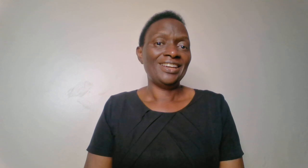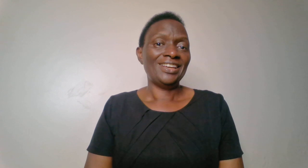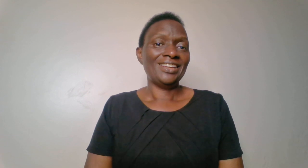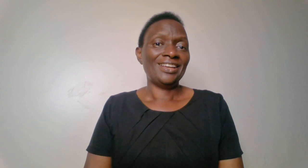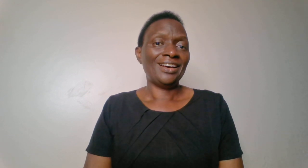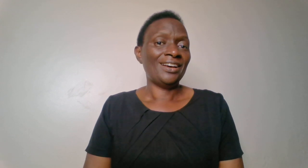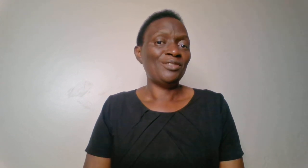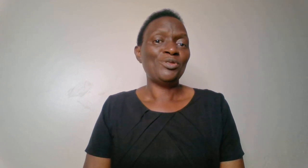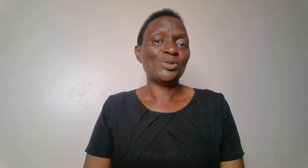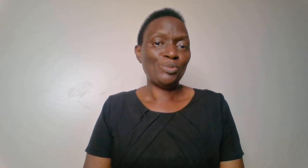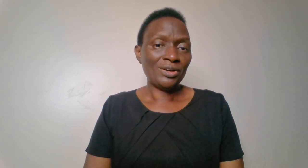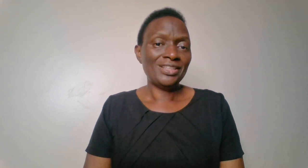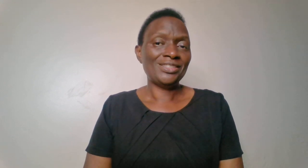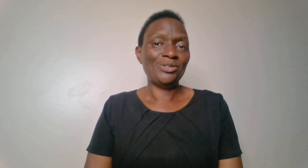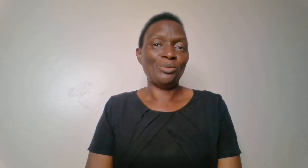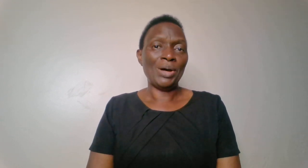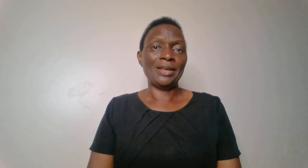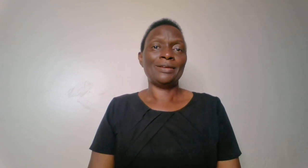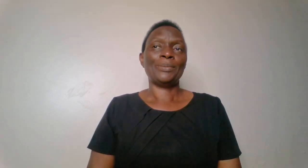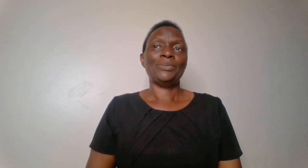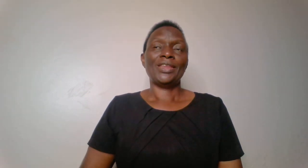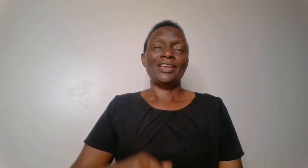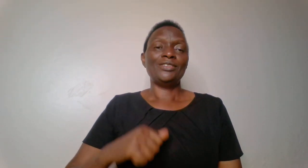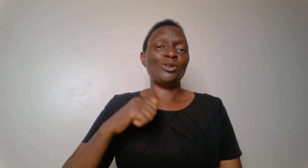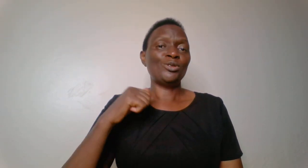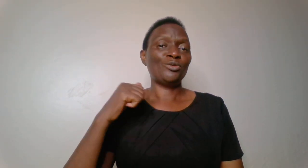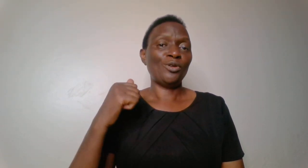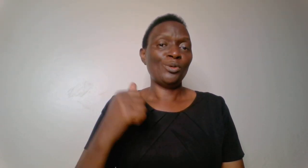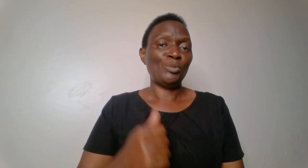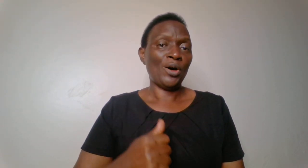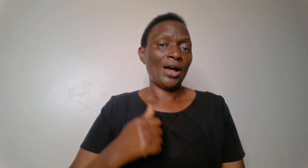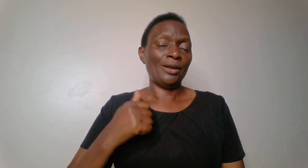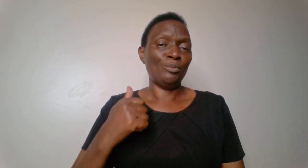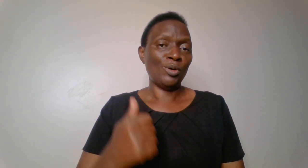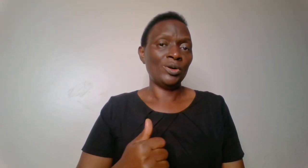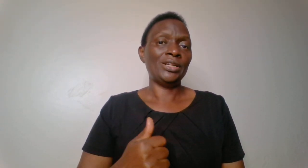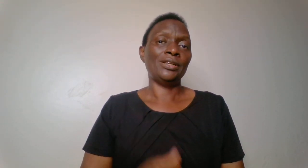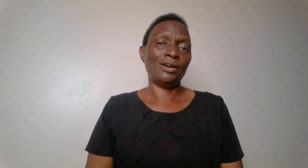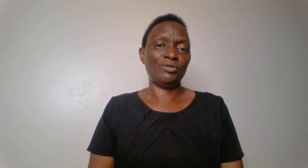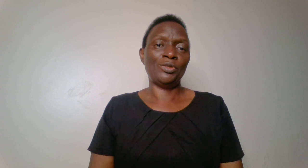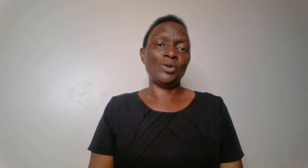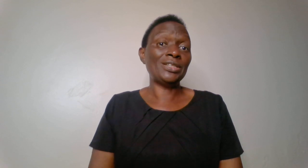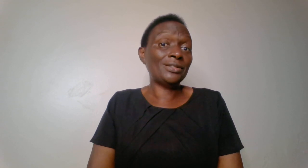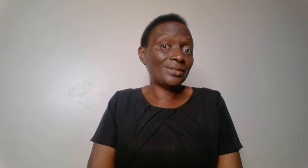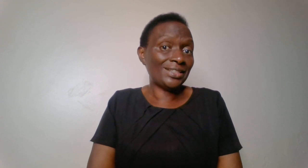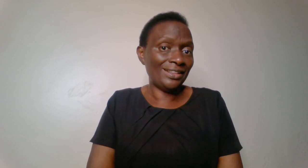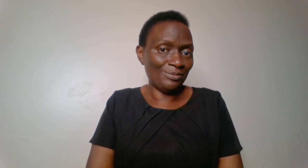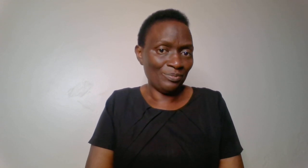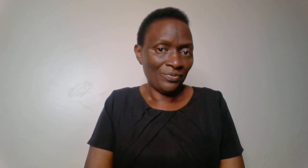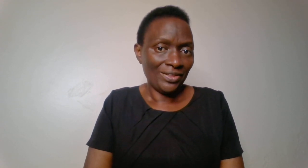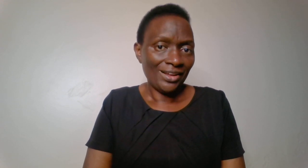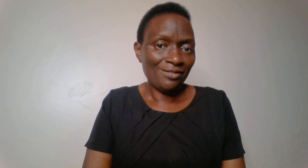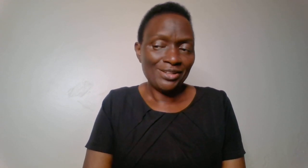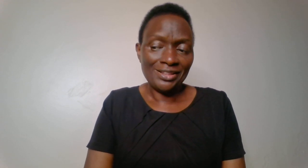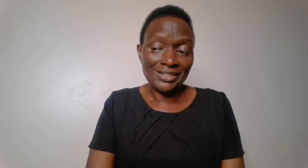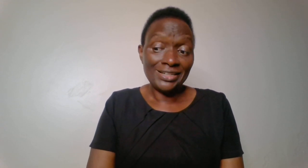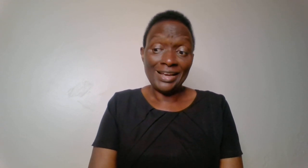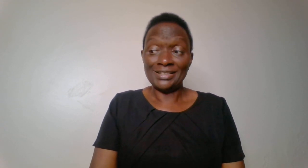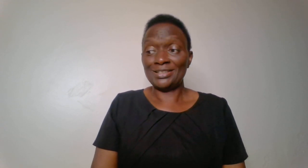if you spoke this to your man, he's going to fall more and more in love with you. I still say them after 30 years